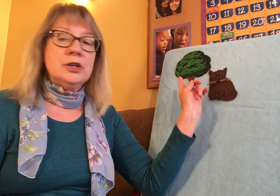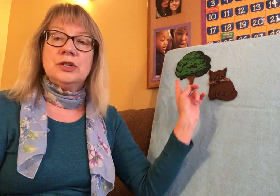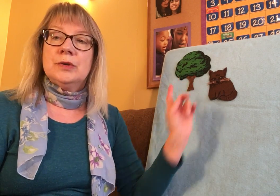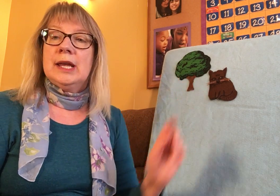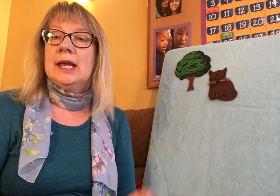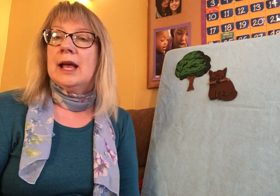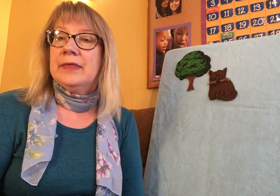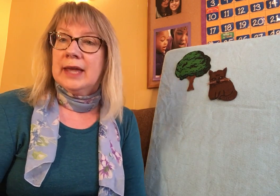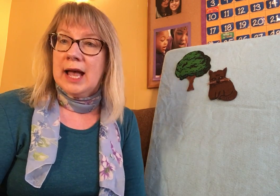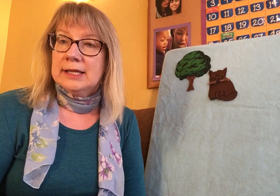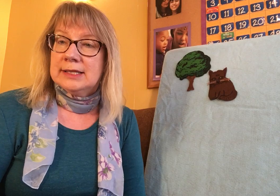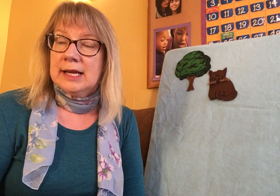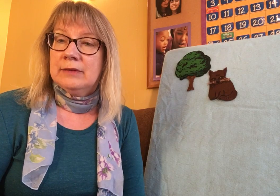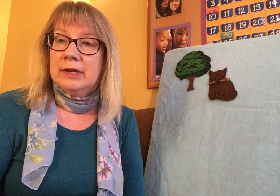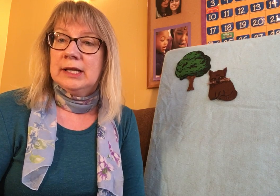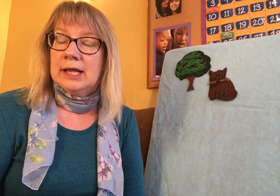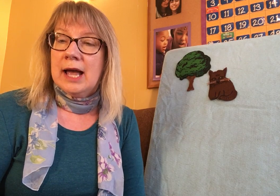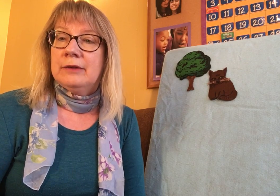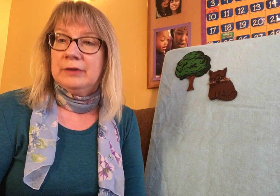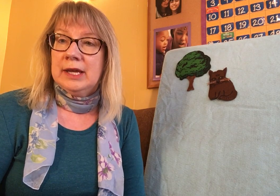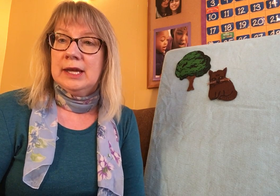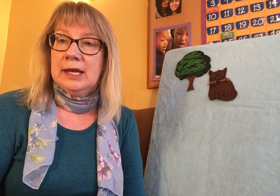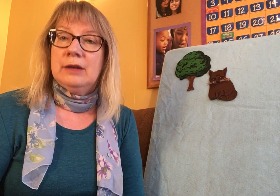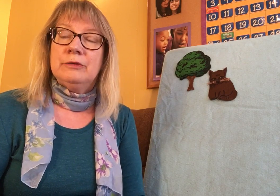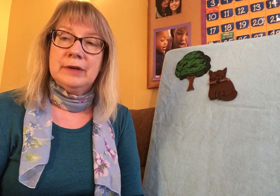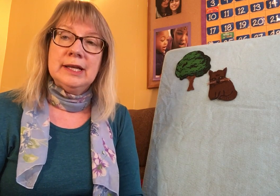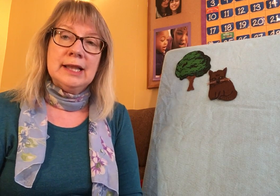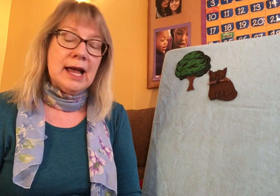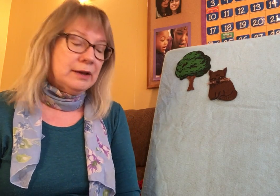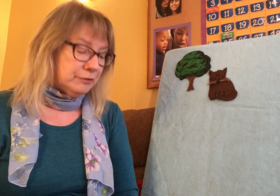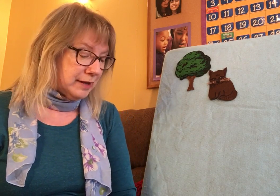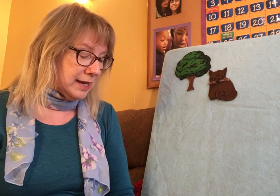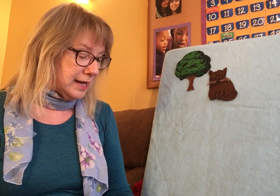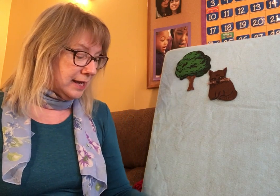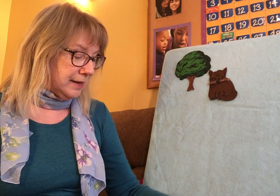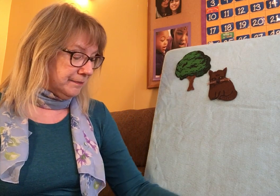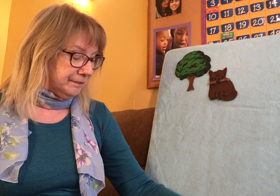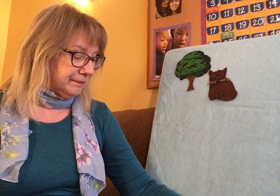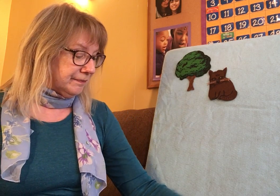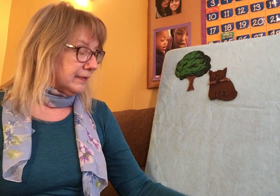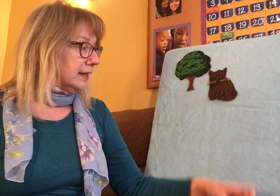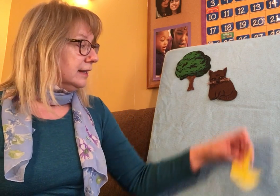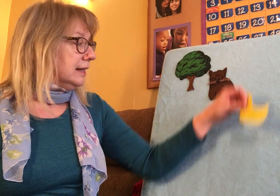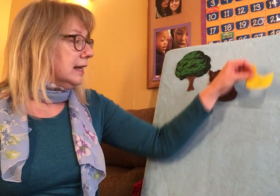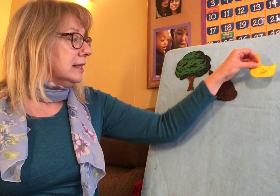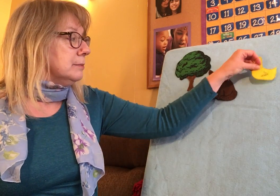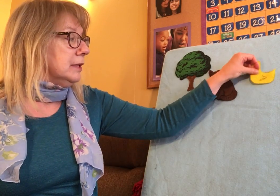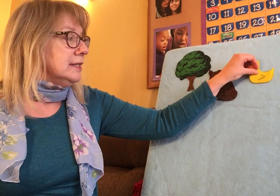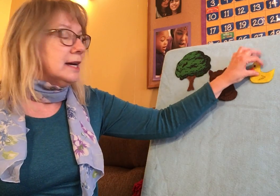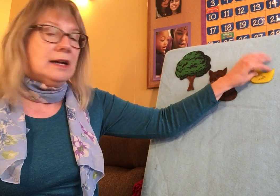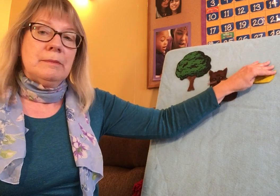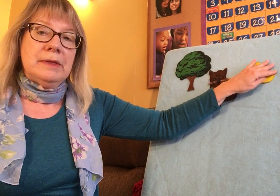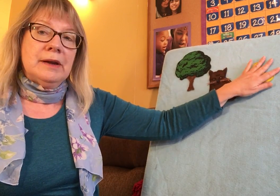tree. And the cat sang fiddle-eye-fee. Fiddle-eye-fee. Let's put a duck up there.